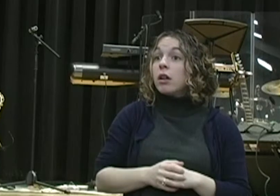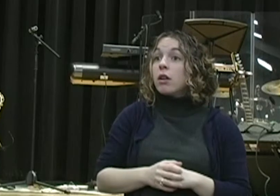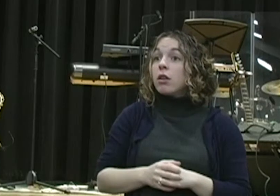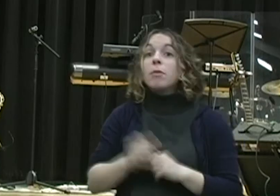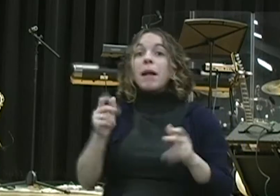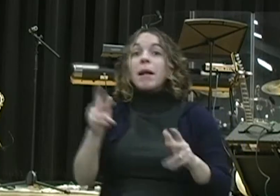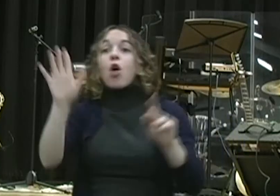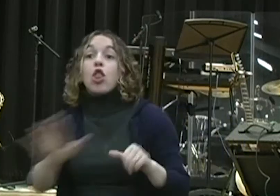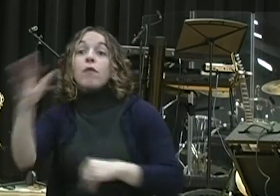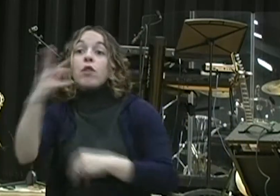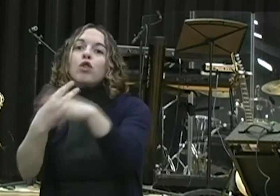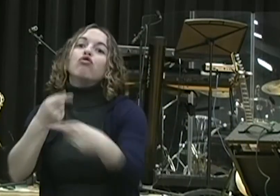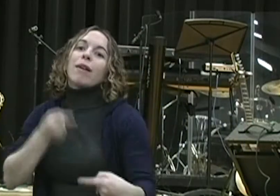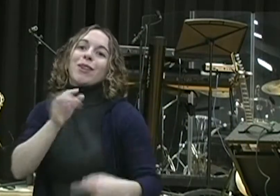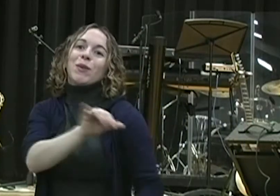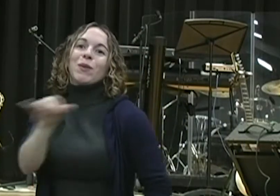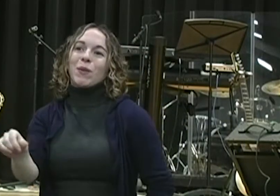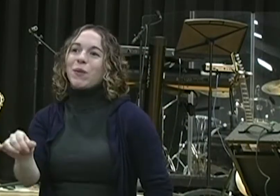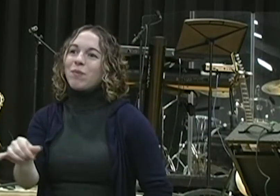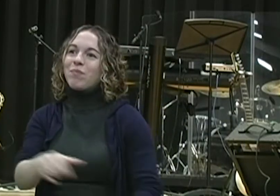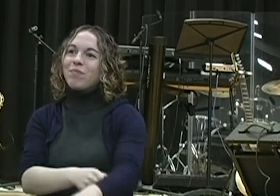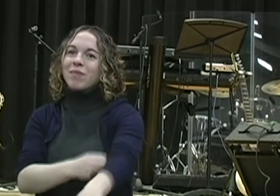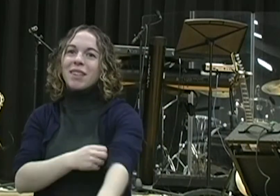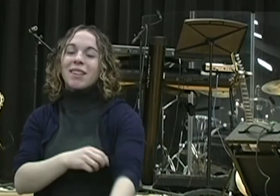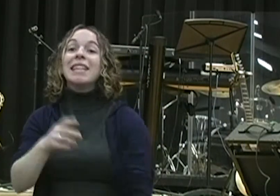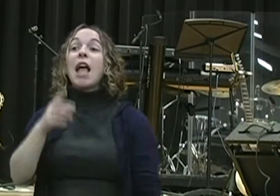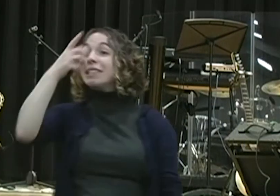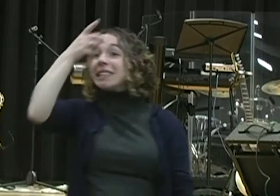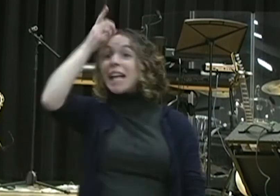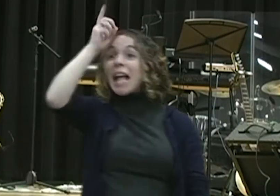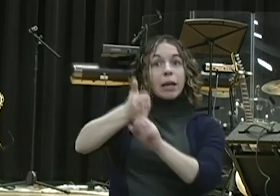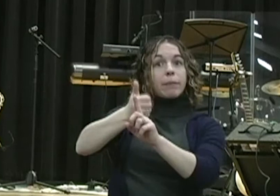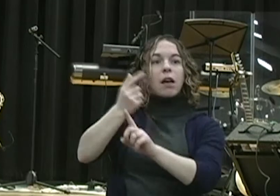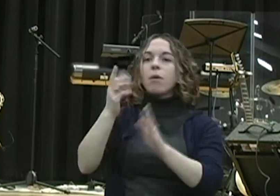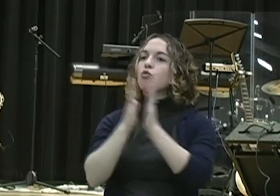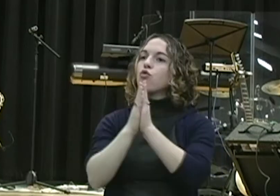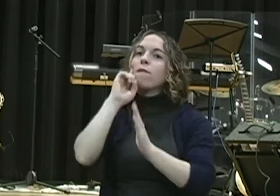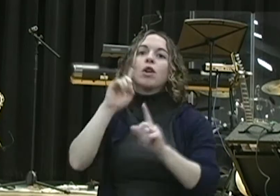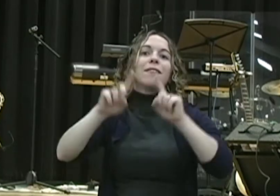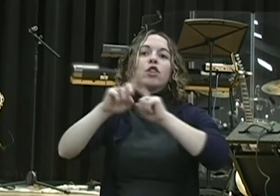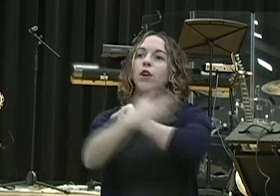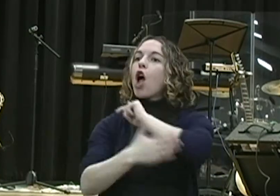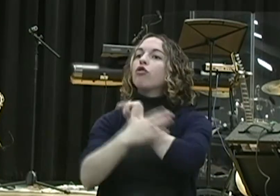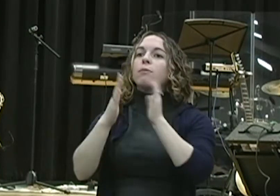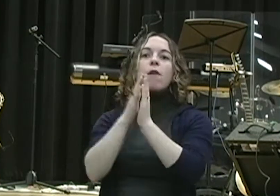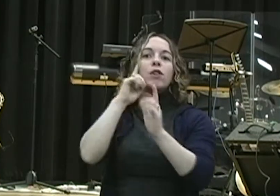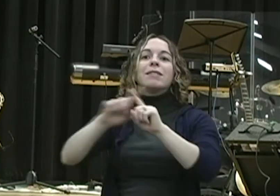But we need to, as Daniel, we need to have an attitude that's going to pray and collectively,